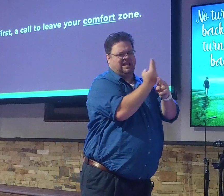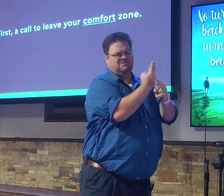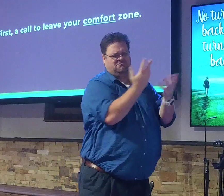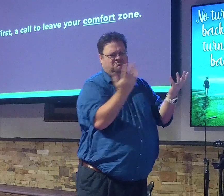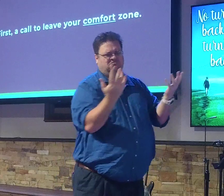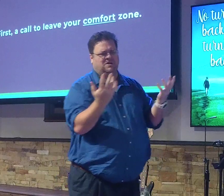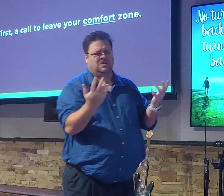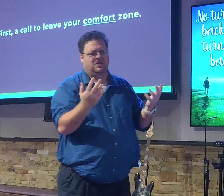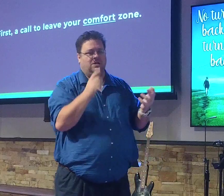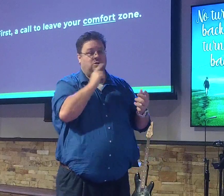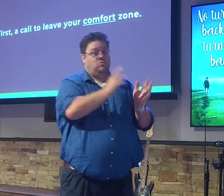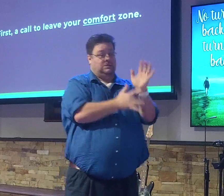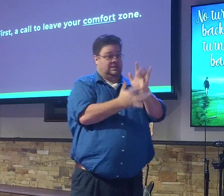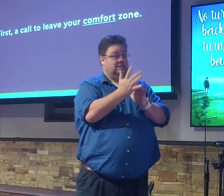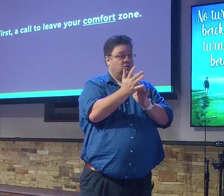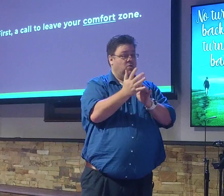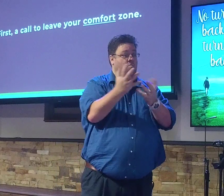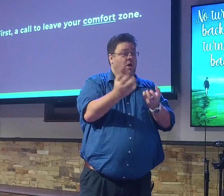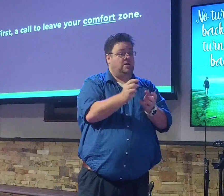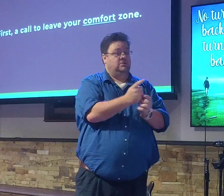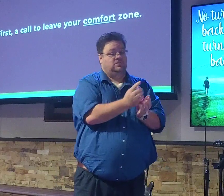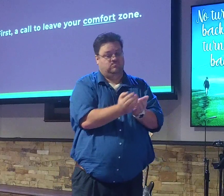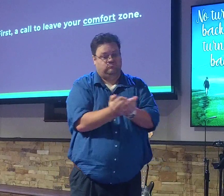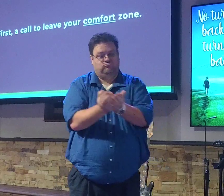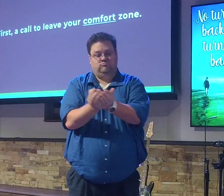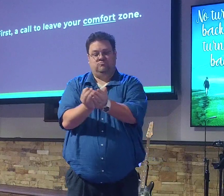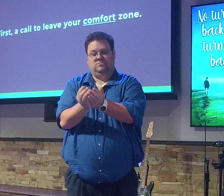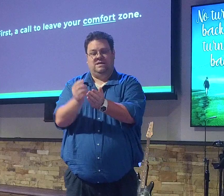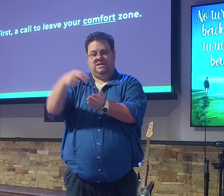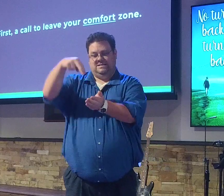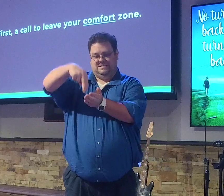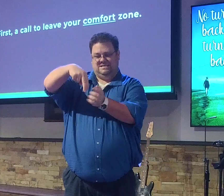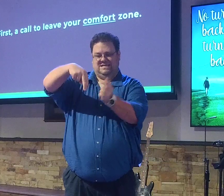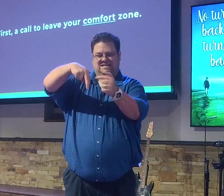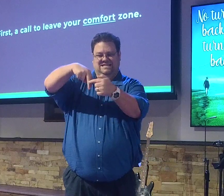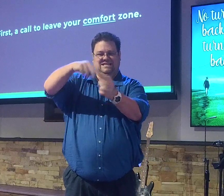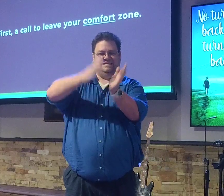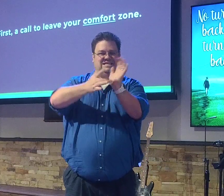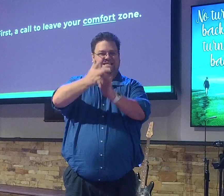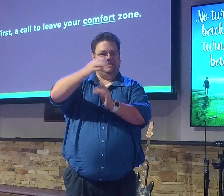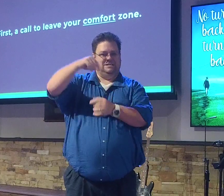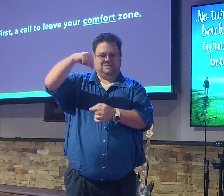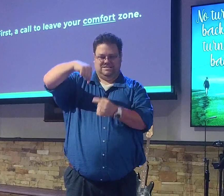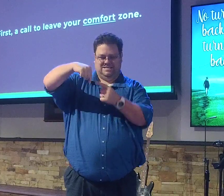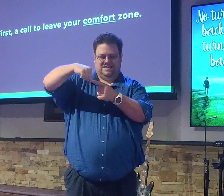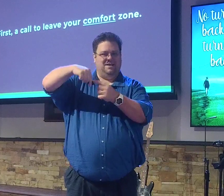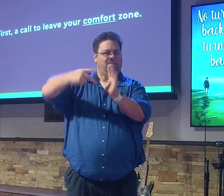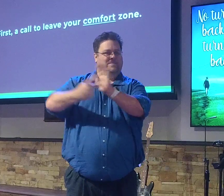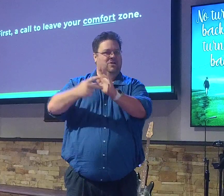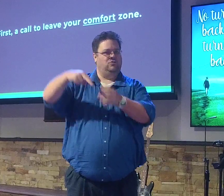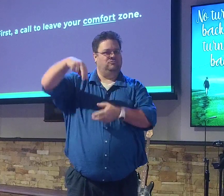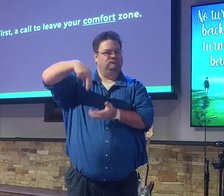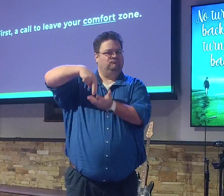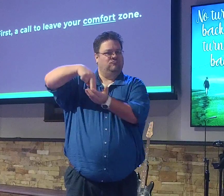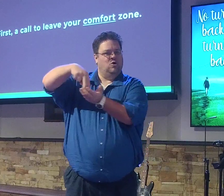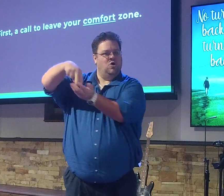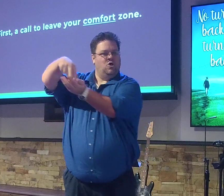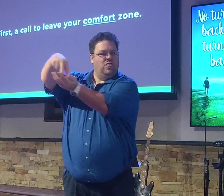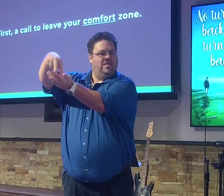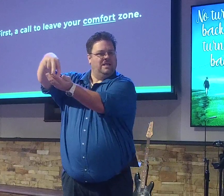Jesus wanted to spend some personal interaction time with Peter. I think that was probably the biggest reason why Jesus